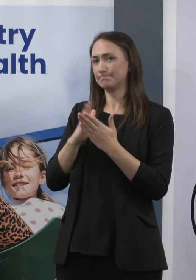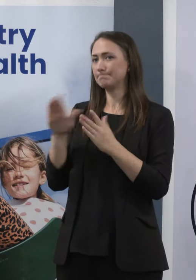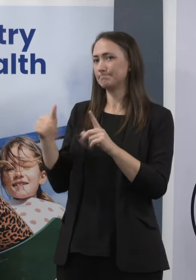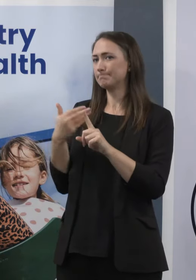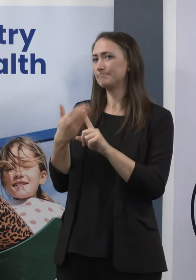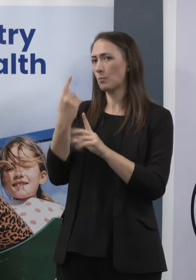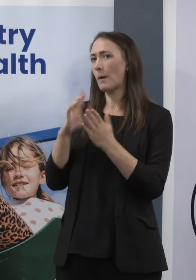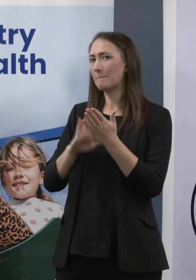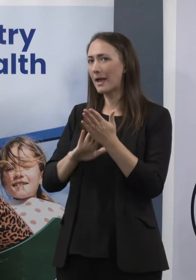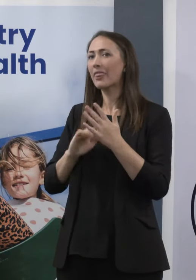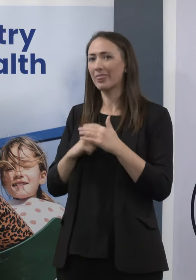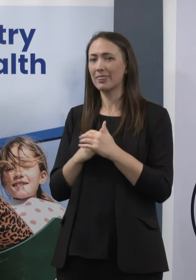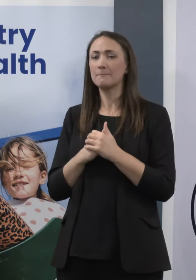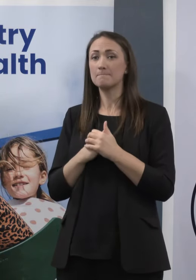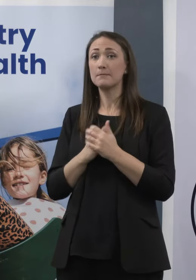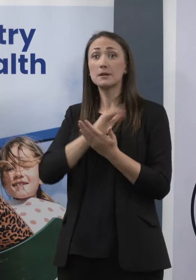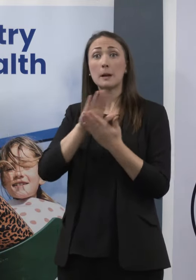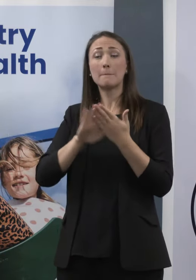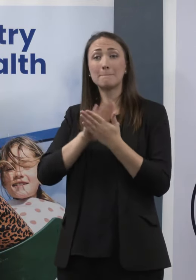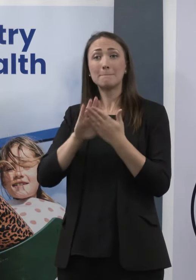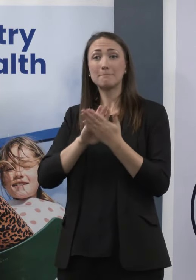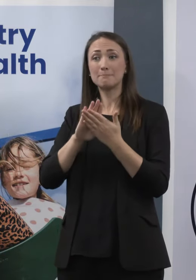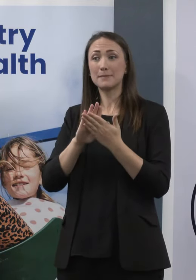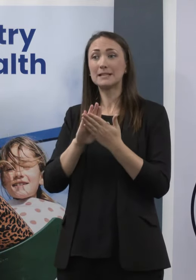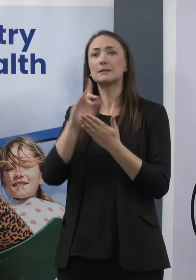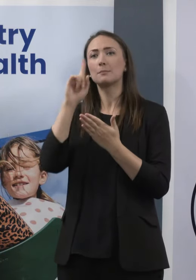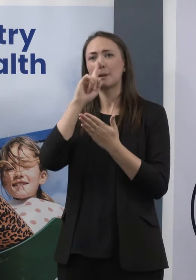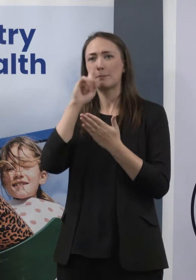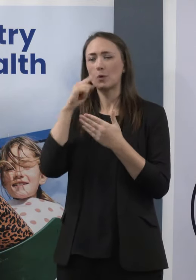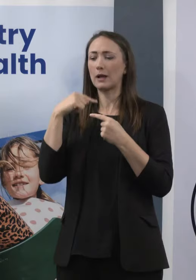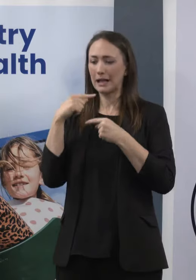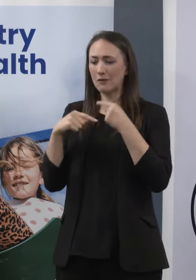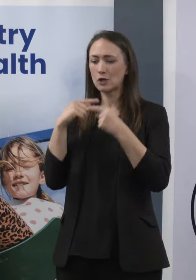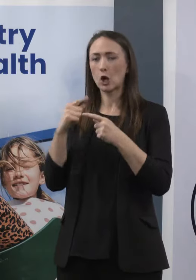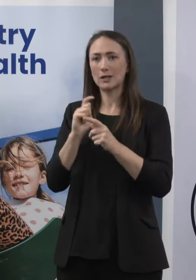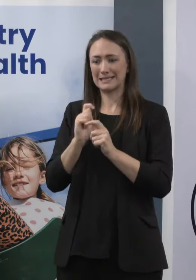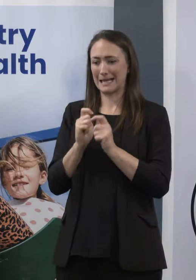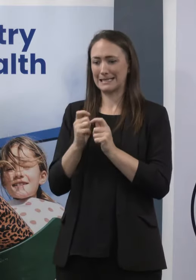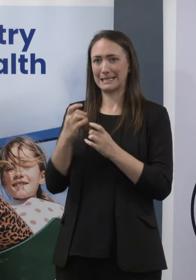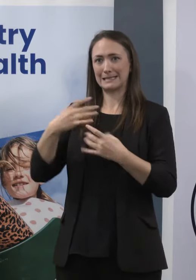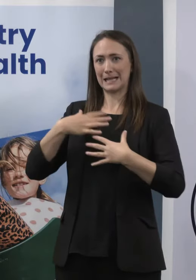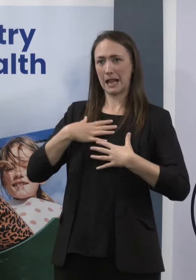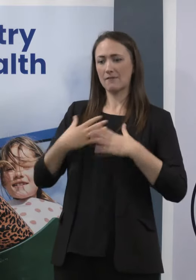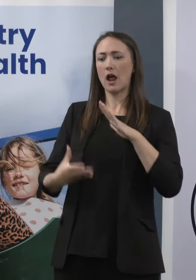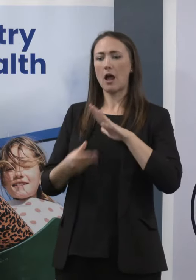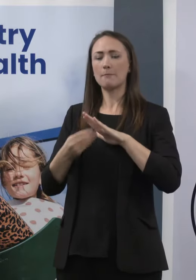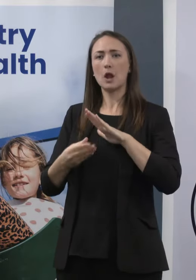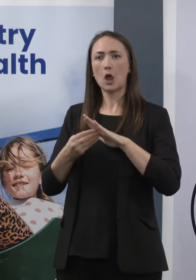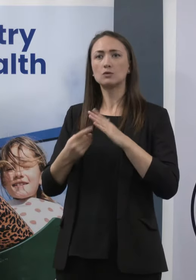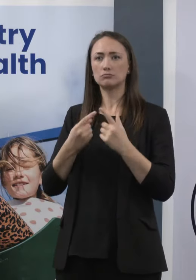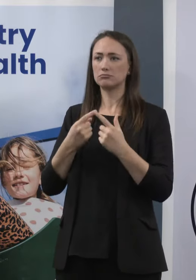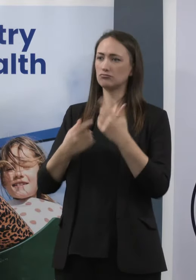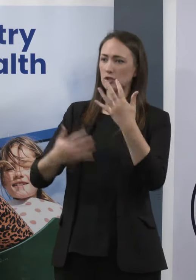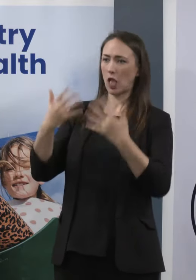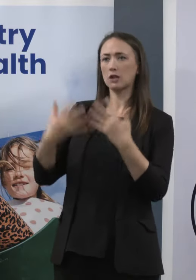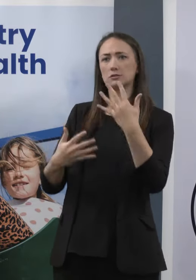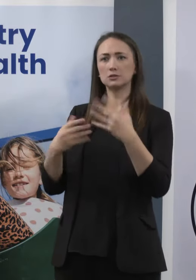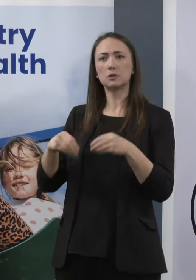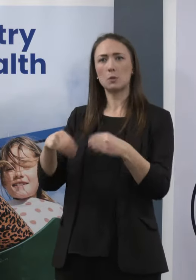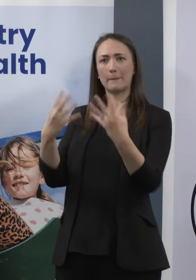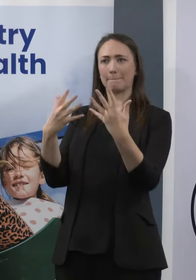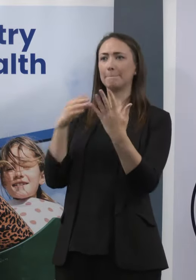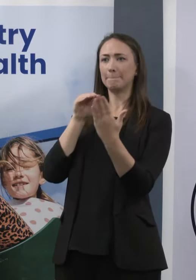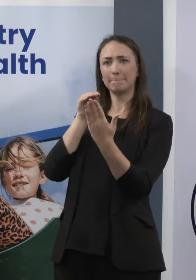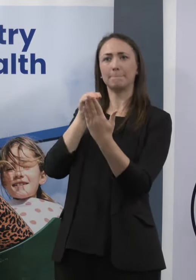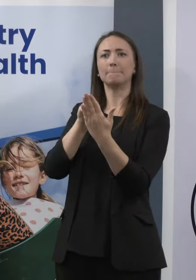absolutely helping our response here is that people are still testing and they're uploading those results. So we're getting a pretty good picture